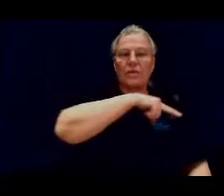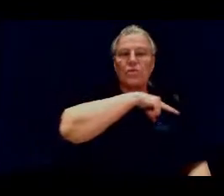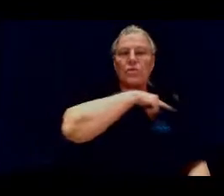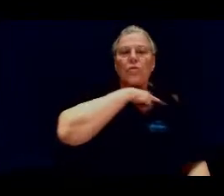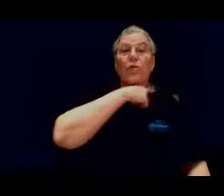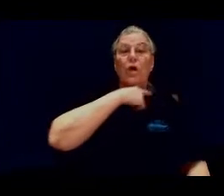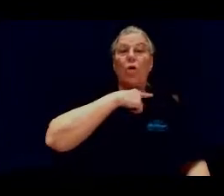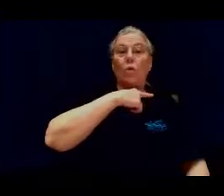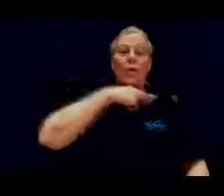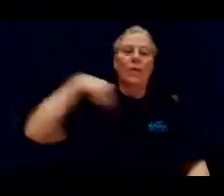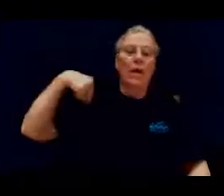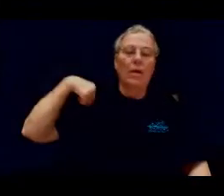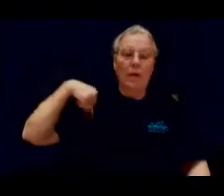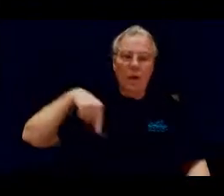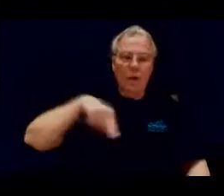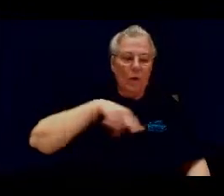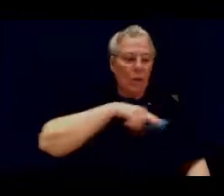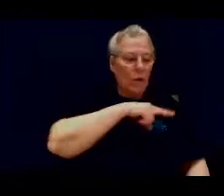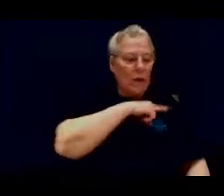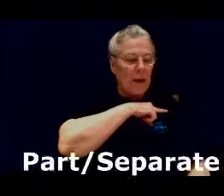that circle going all the way around we